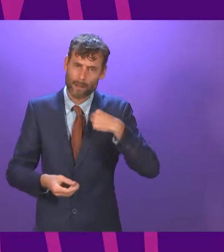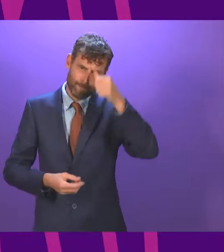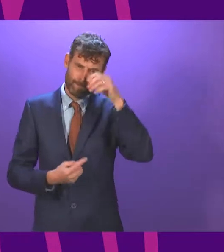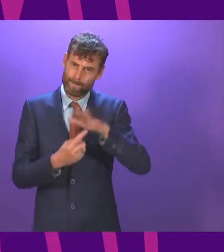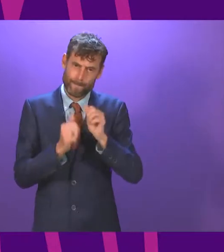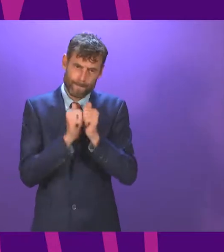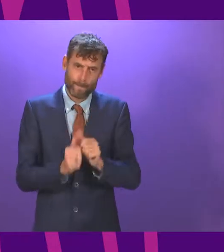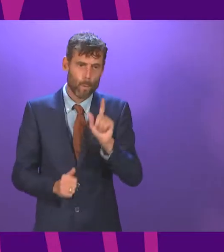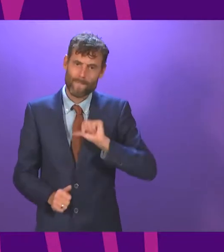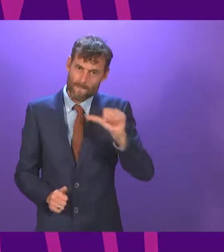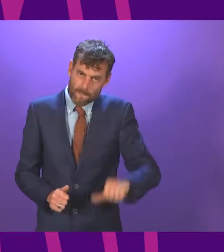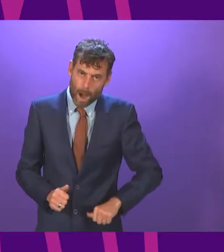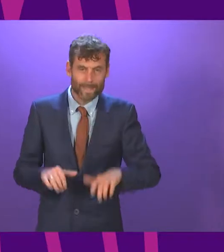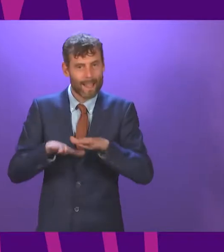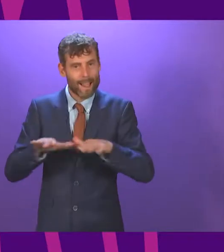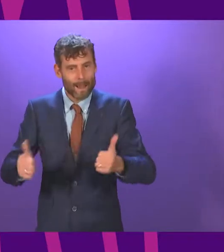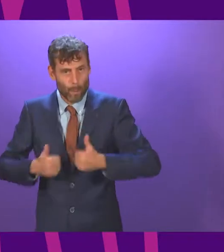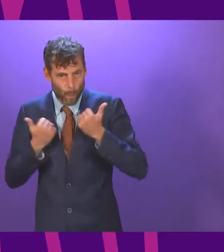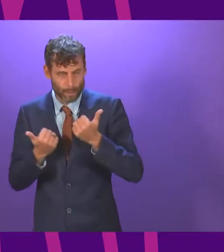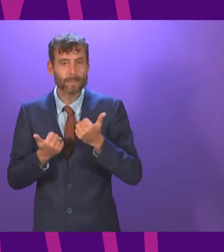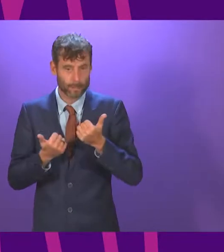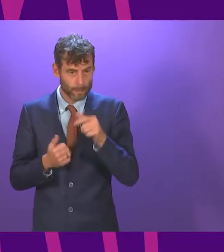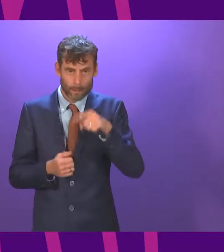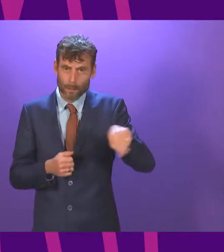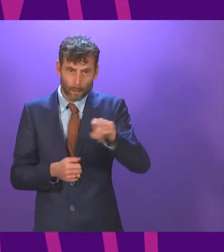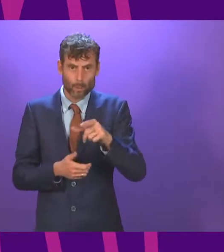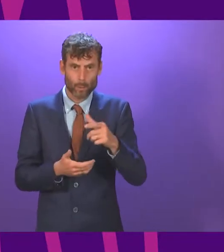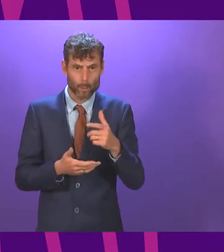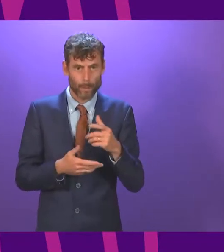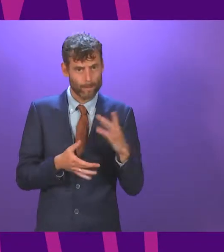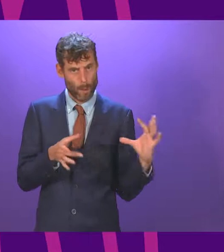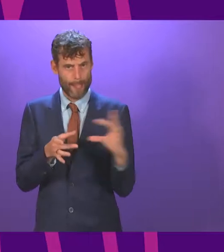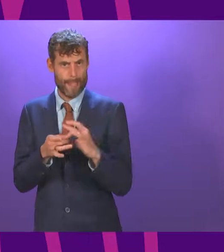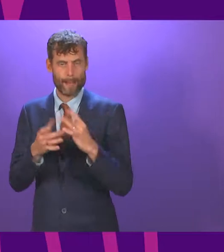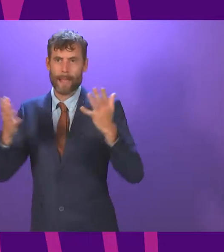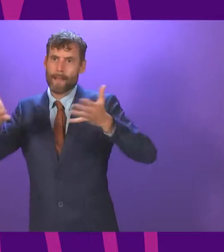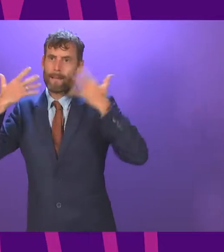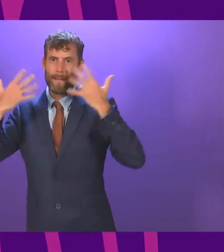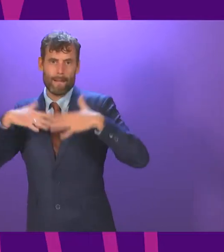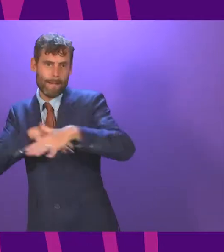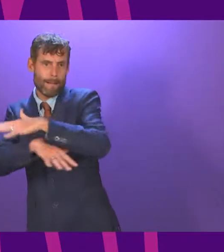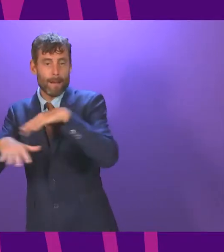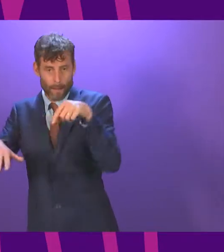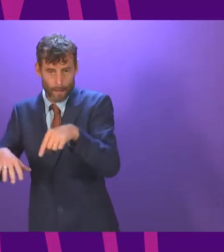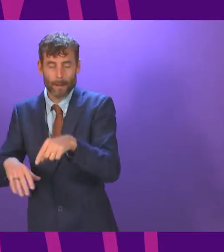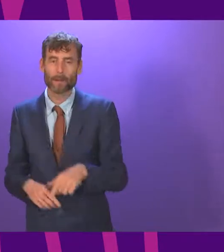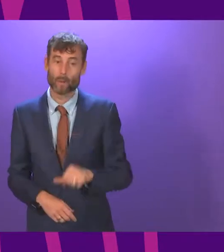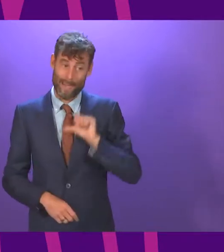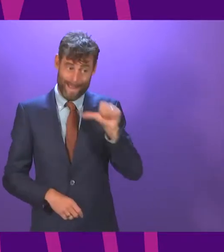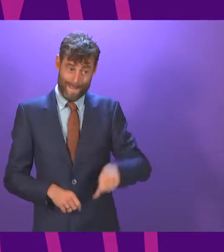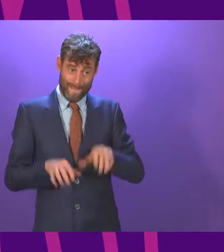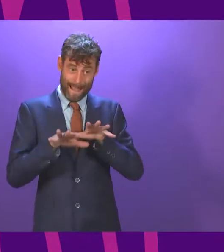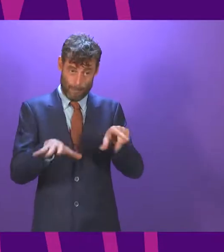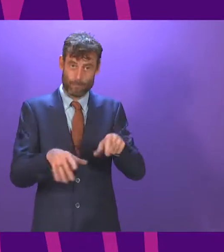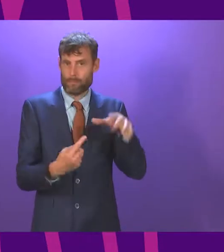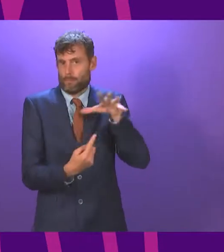and I must continue to perform as we move towards a net zero sustainable economy. Our agricultural sector is vital, and